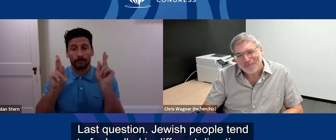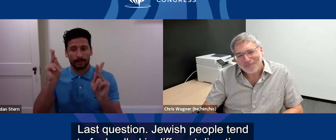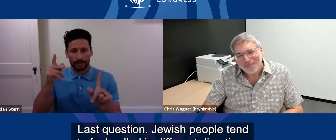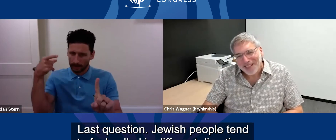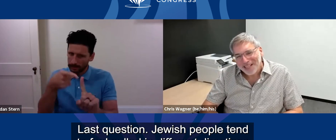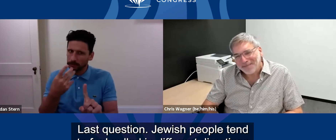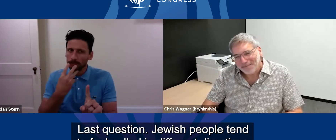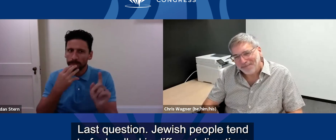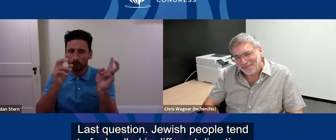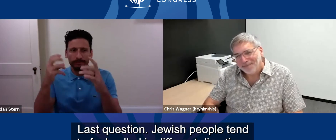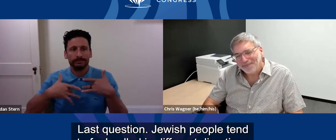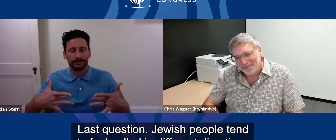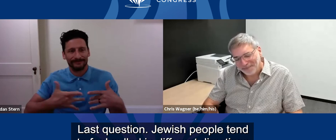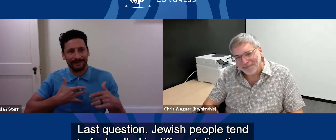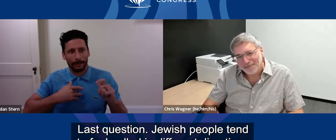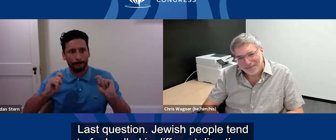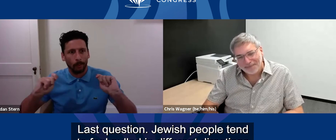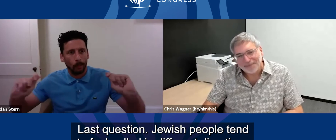to feel pulled in different directions,